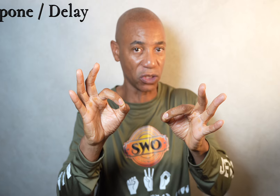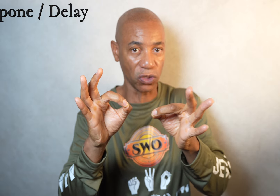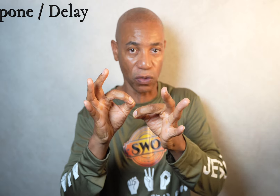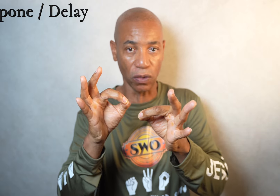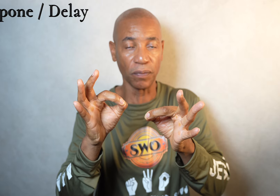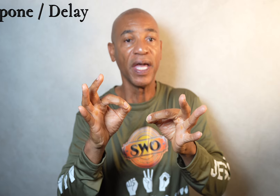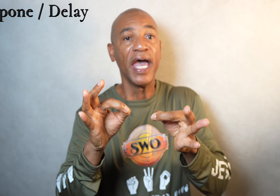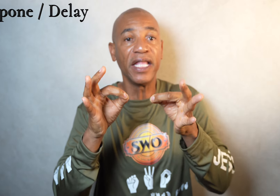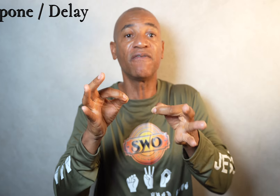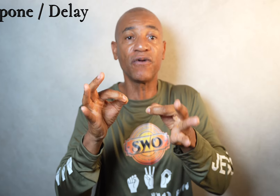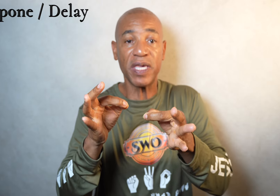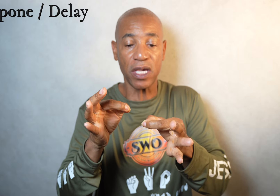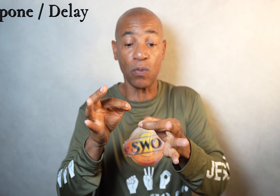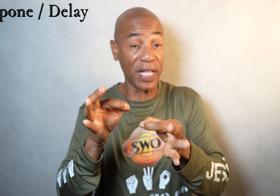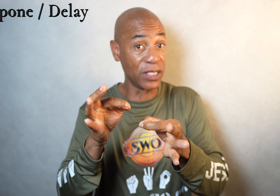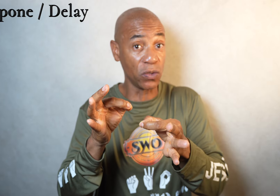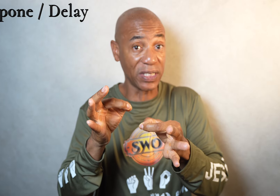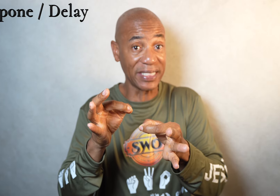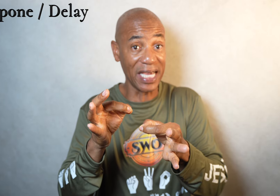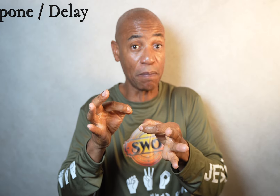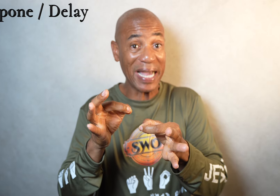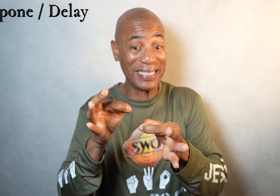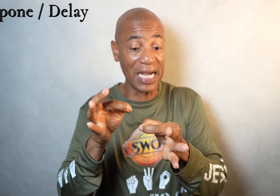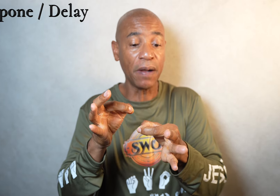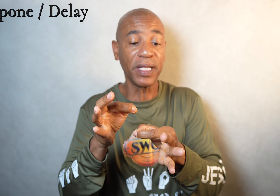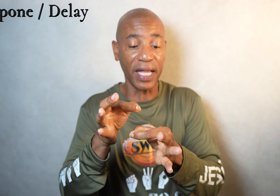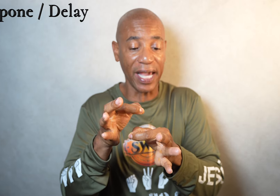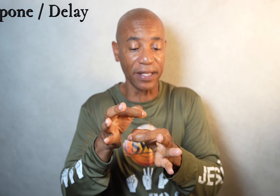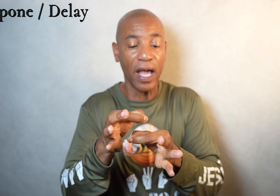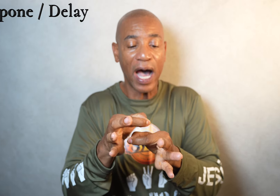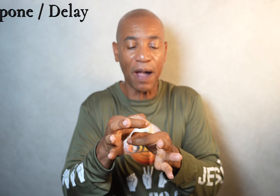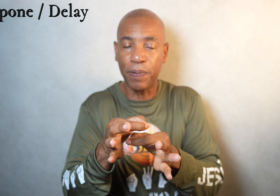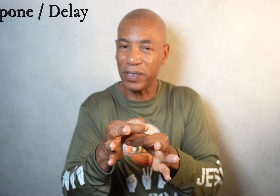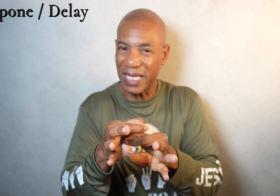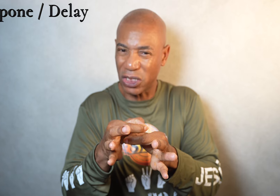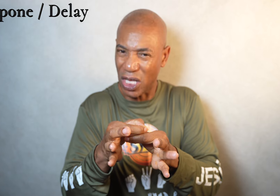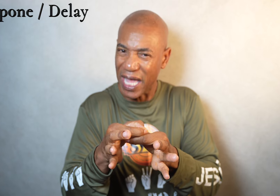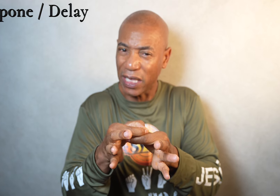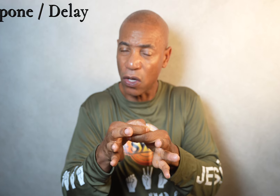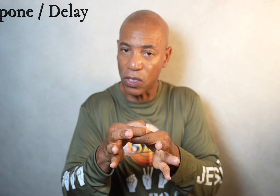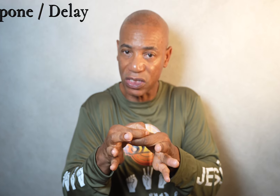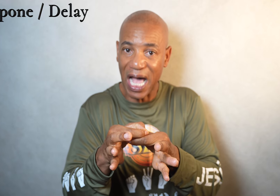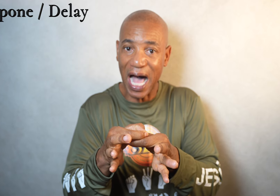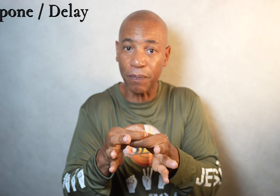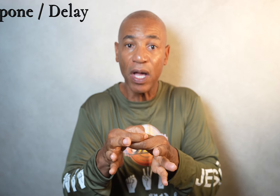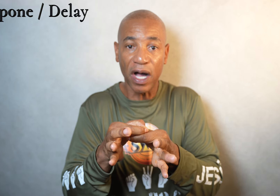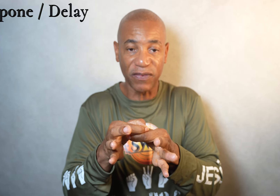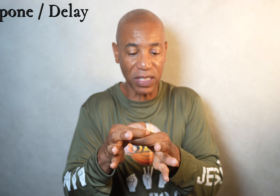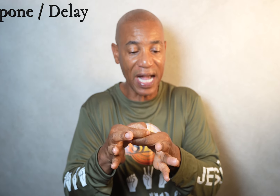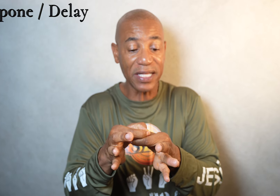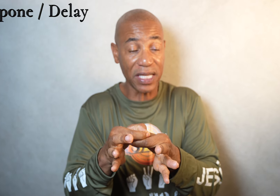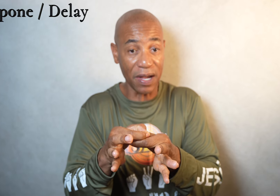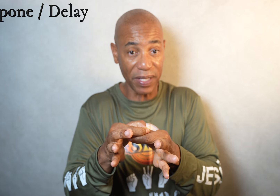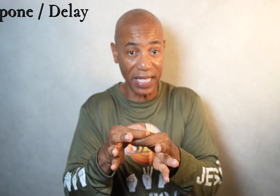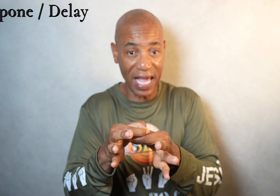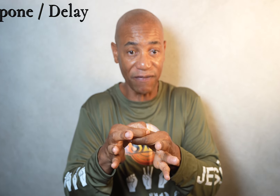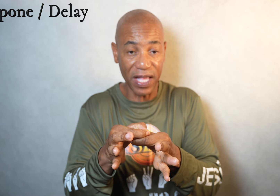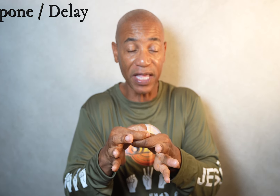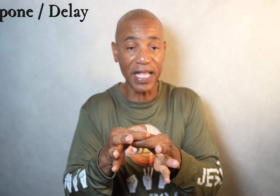a circle. And then, from here, what I do is I take my dominant hand, I put that slightly on top of the non-dominant F, and then